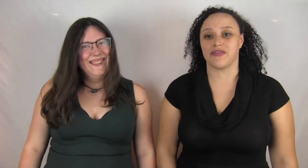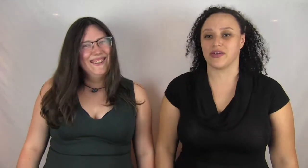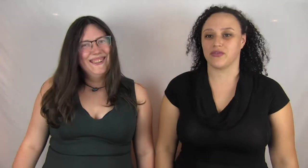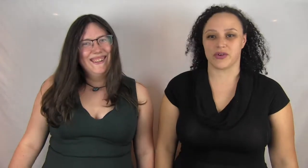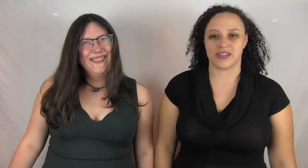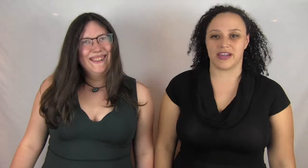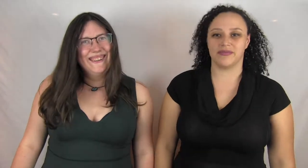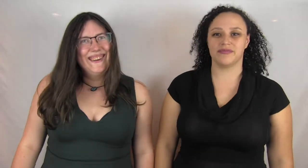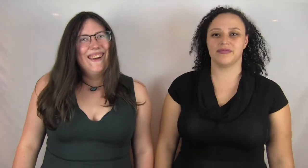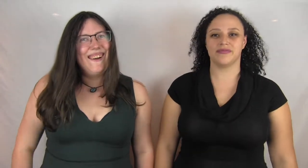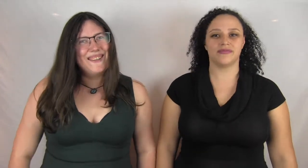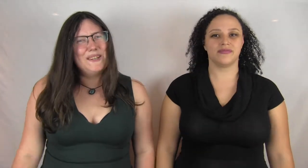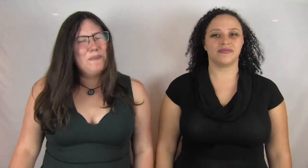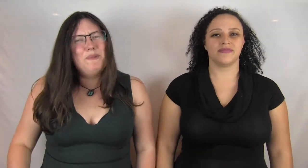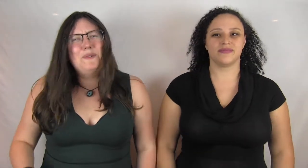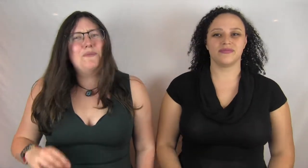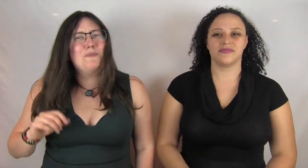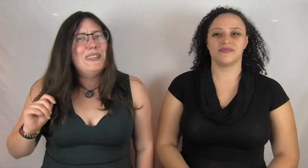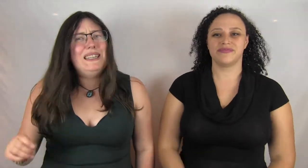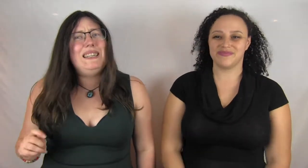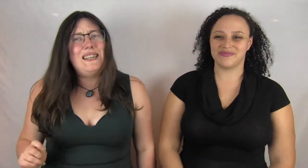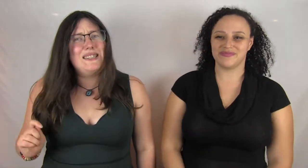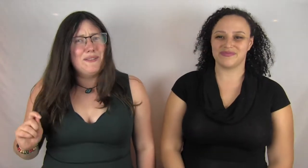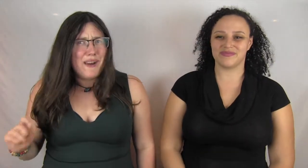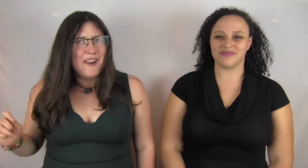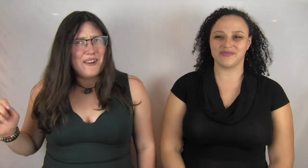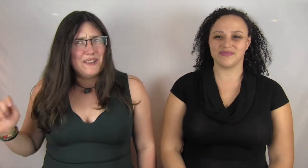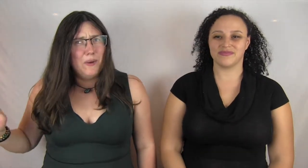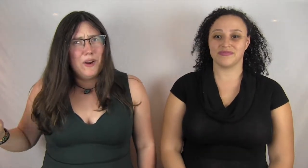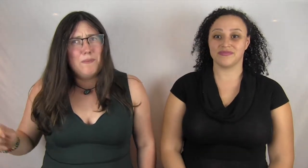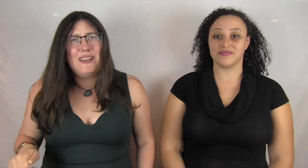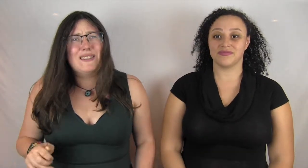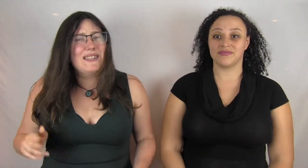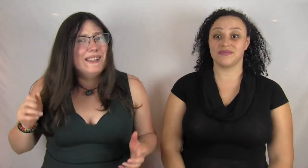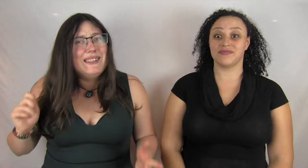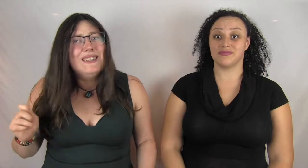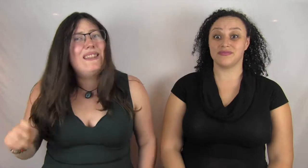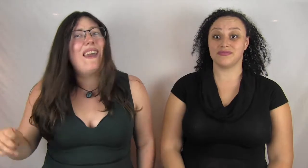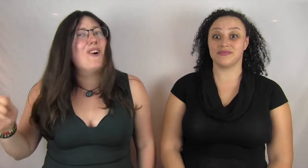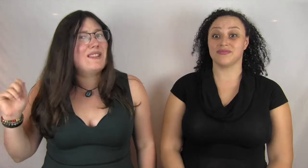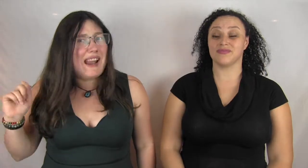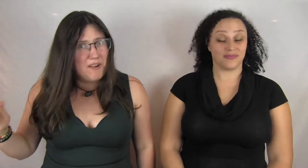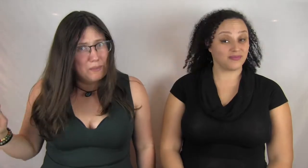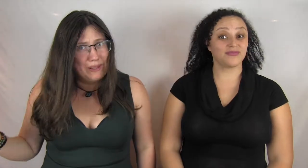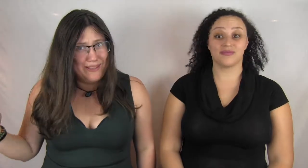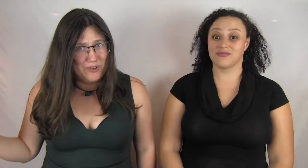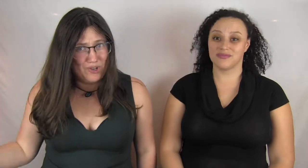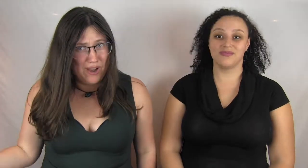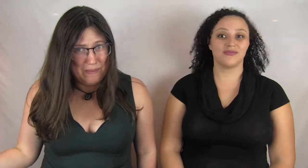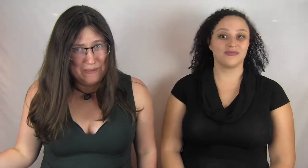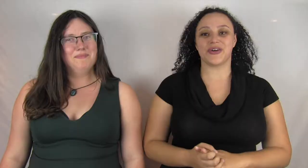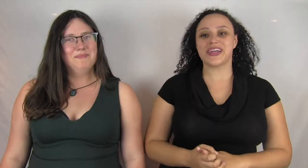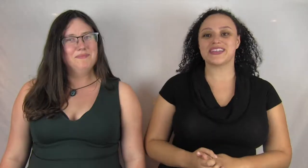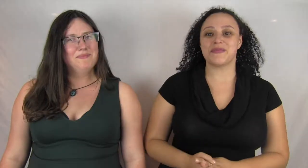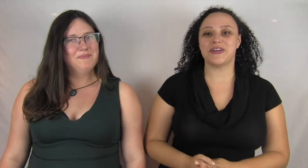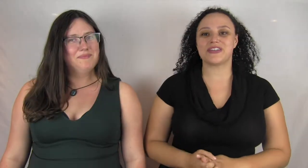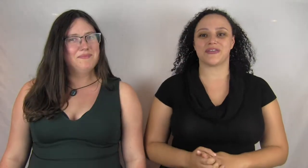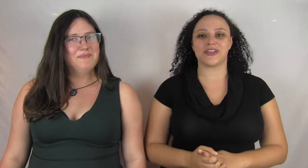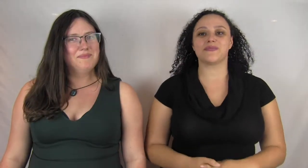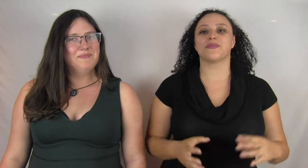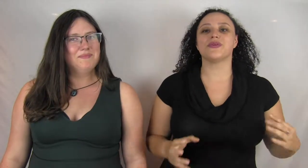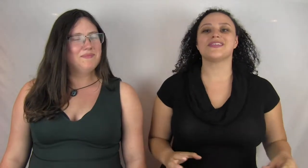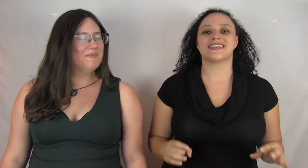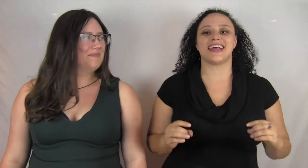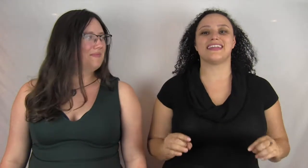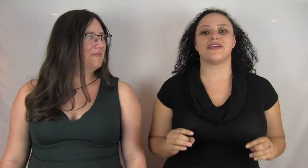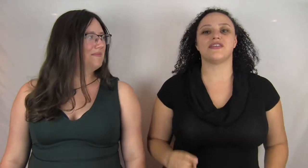don't have the benefit of foresight. Also, Bruce really needs to fire his lawyer because clearly they are terrible at their job. During his community